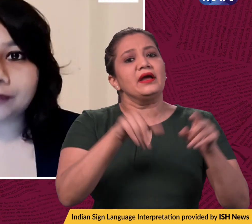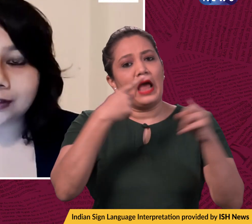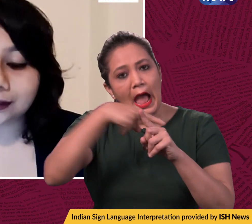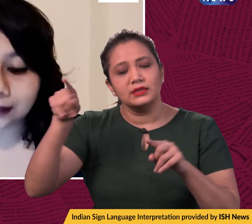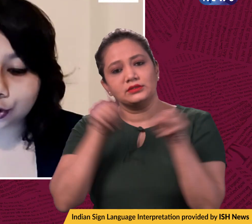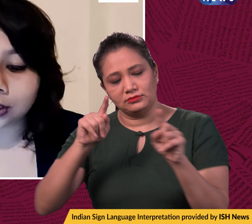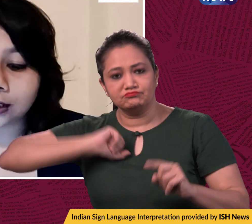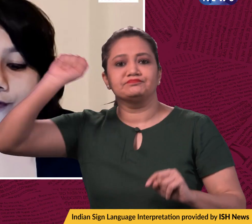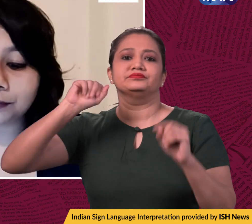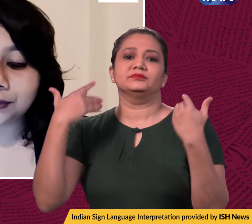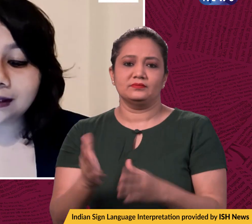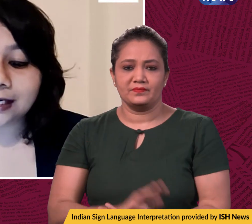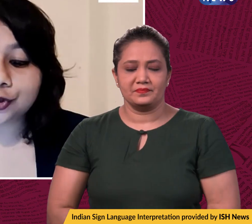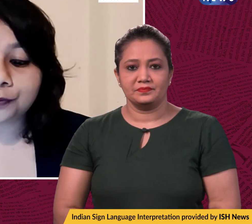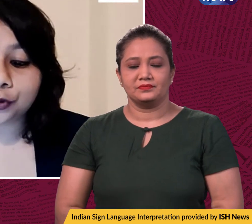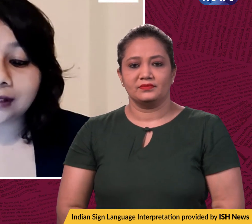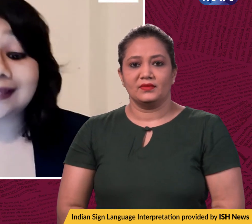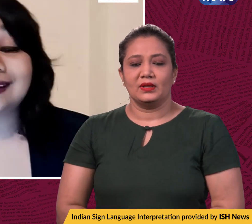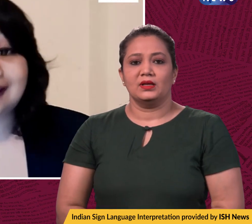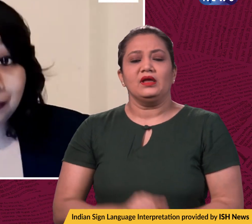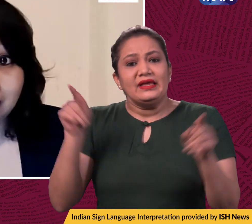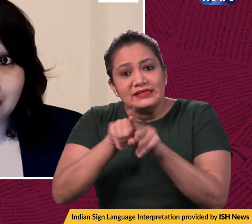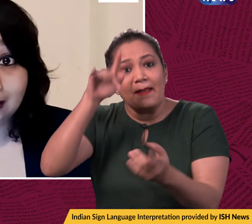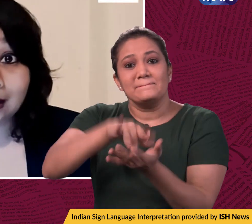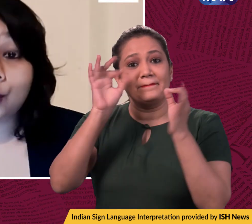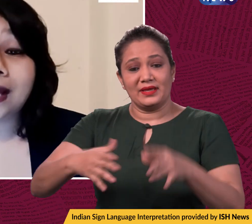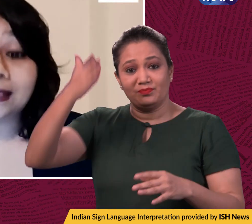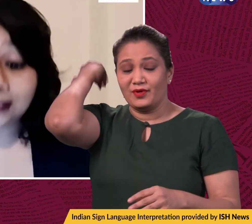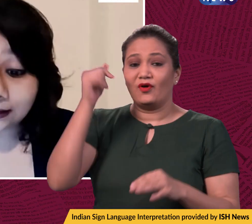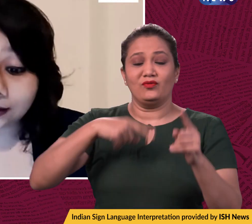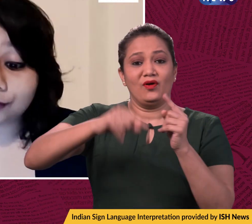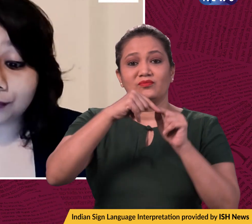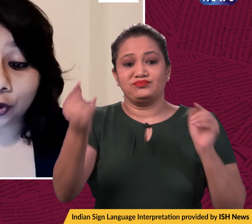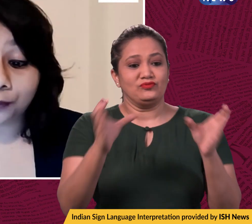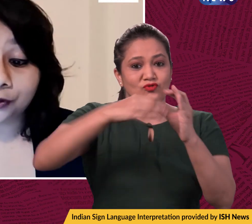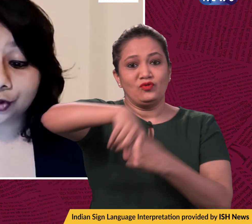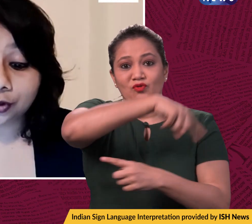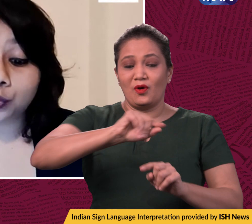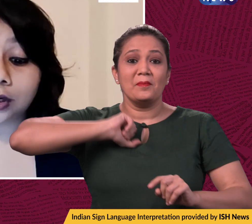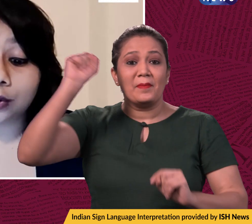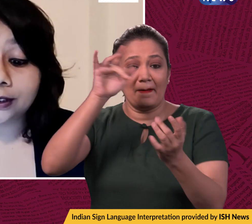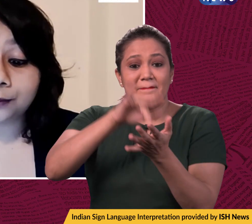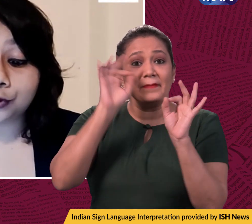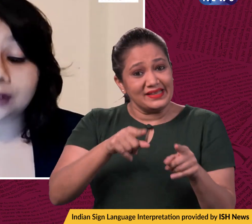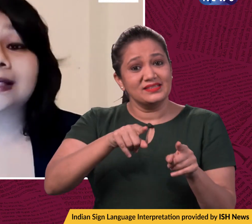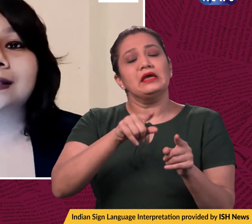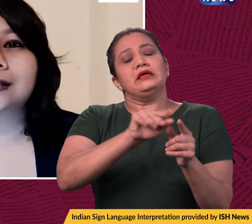winter session. Now, the MPs staged a protest at the same site where leaders from the opposition were holding a protest against the